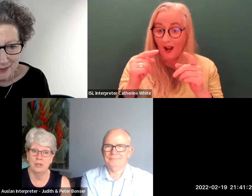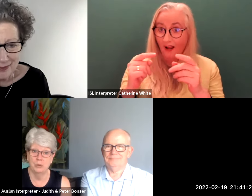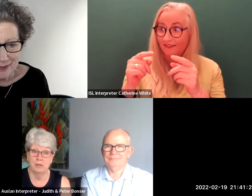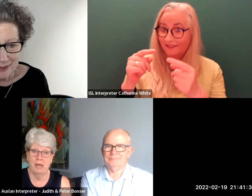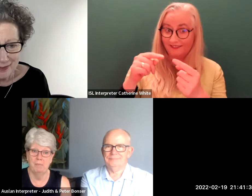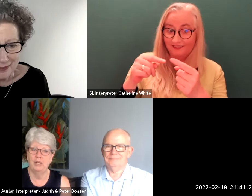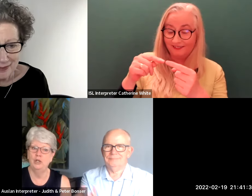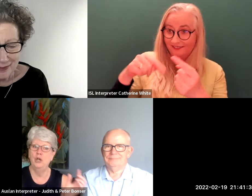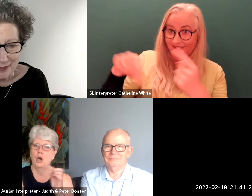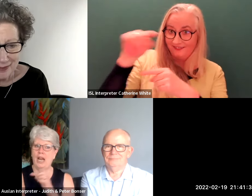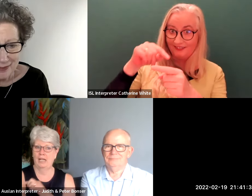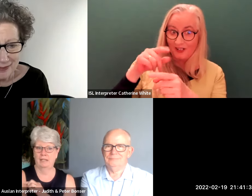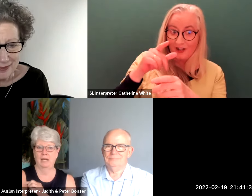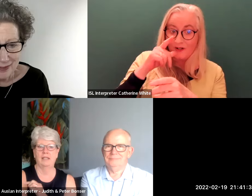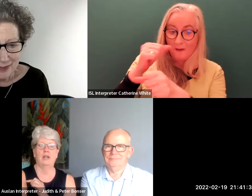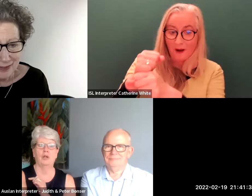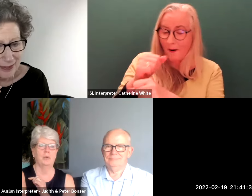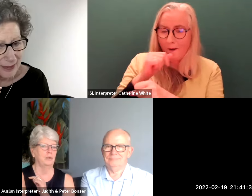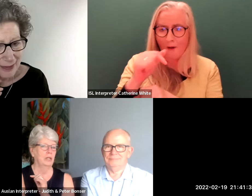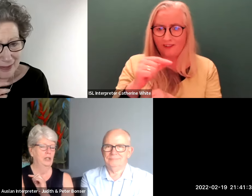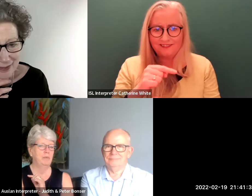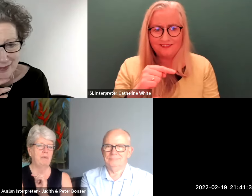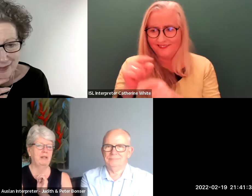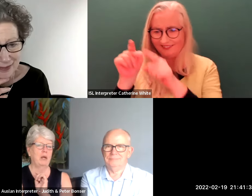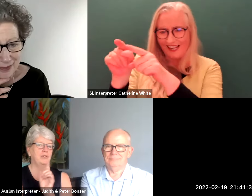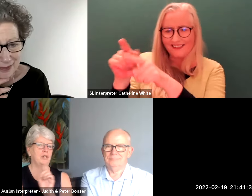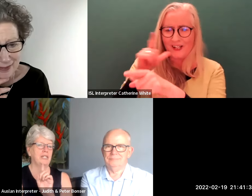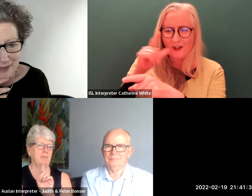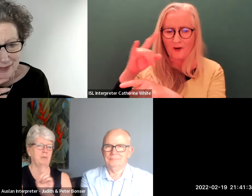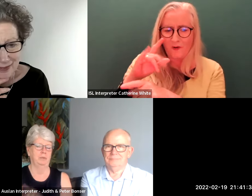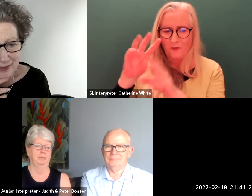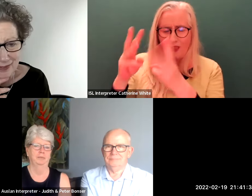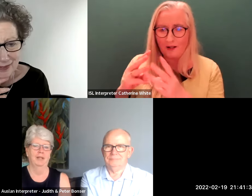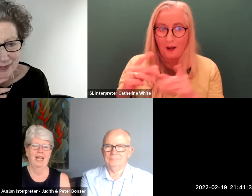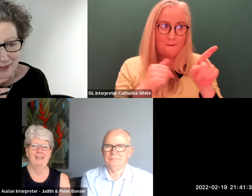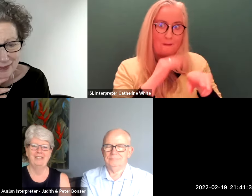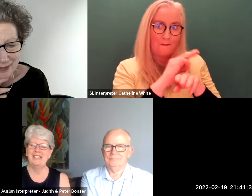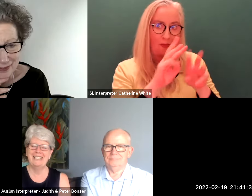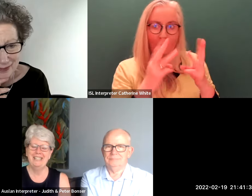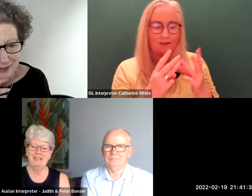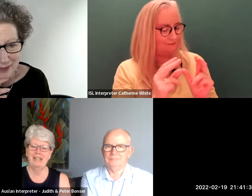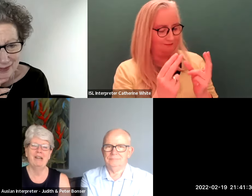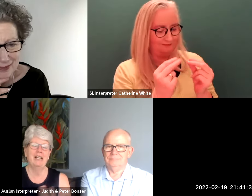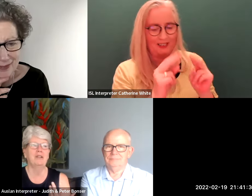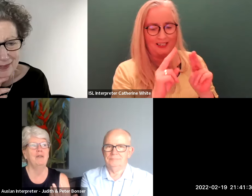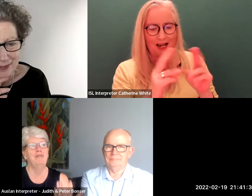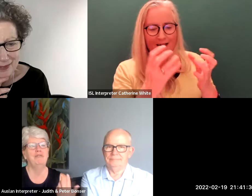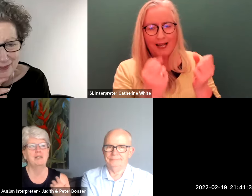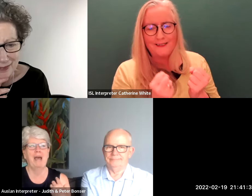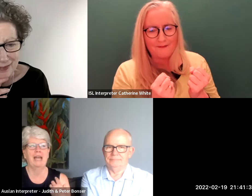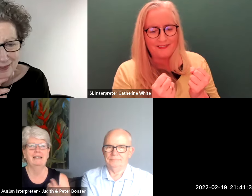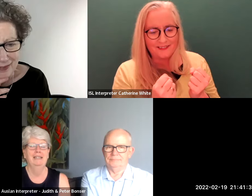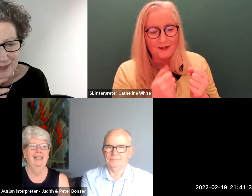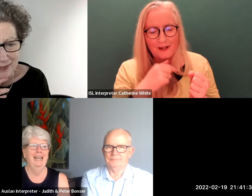home to talk about but not outside in the hearing world to my mother that was not acceptable and it was just an interesting like i